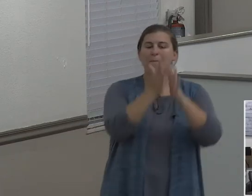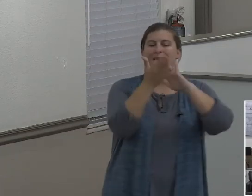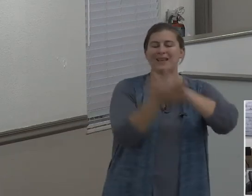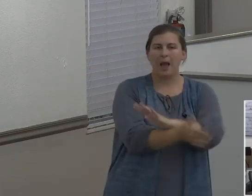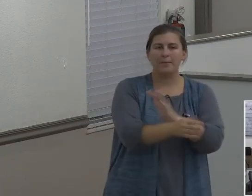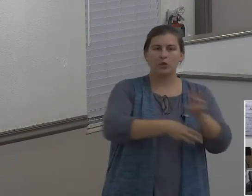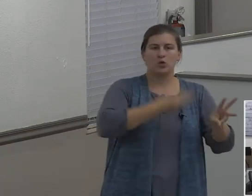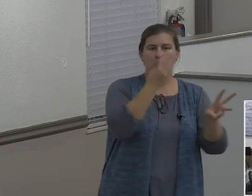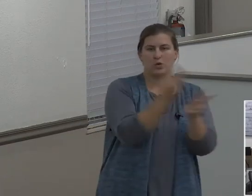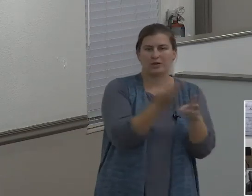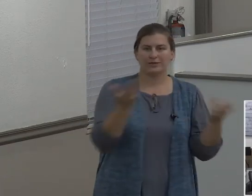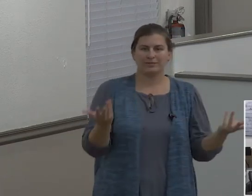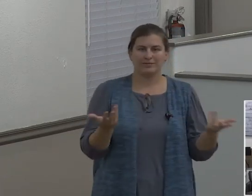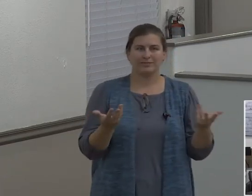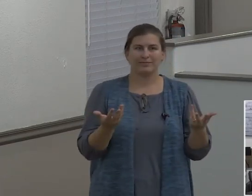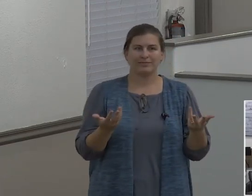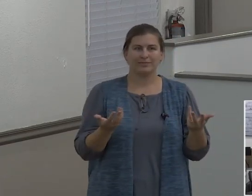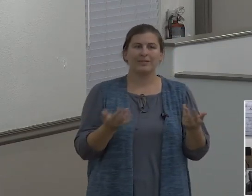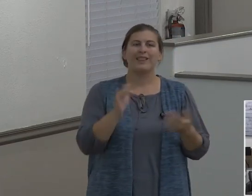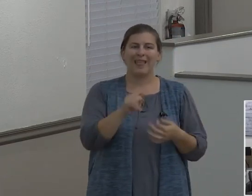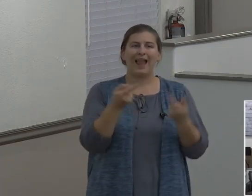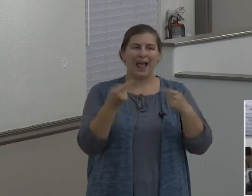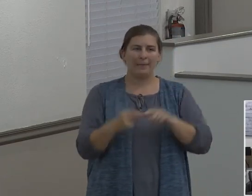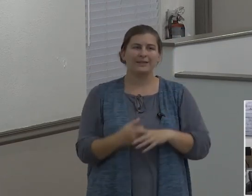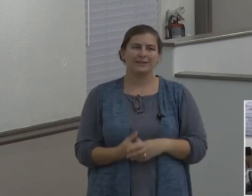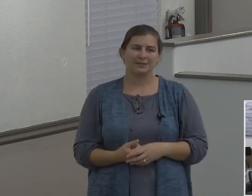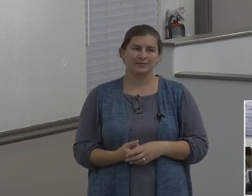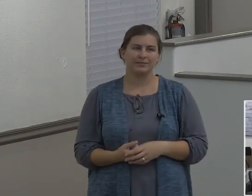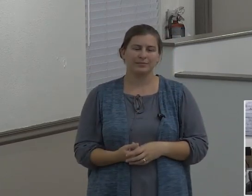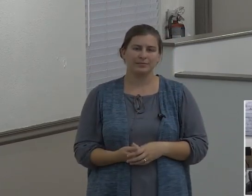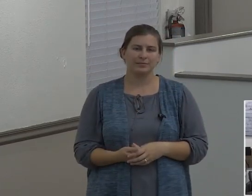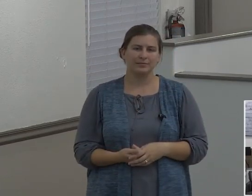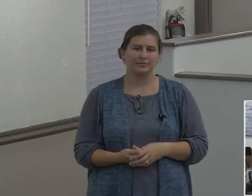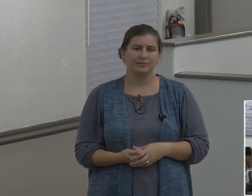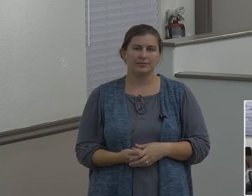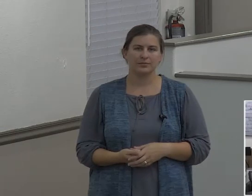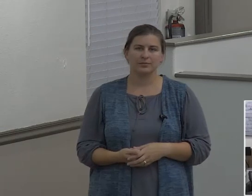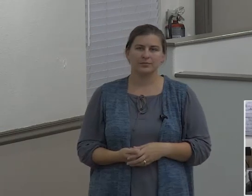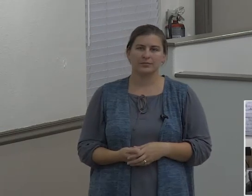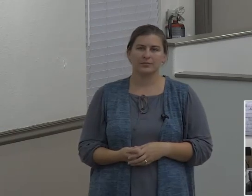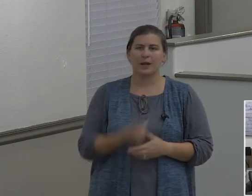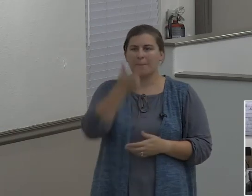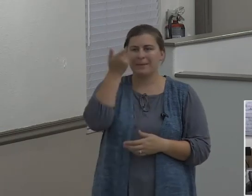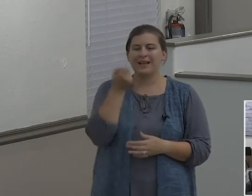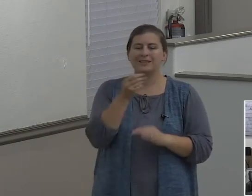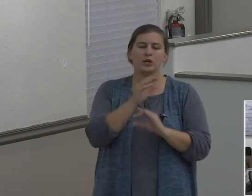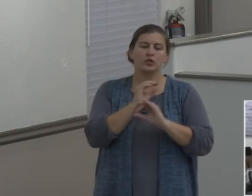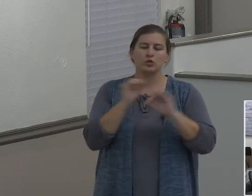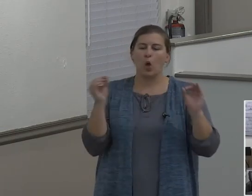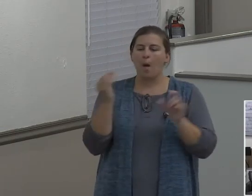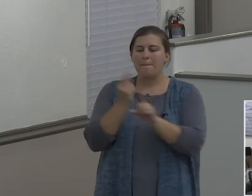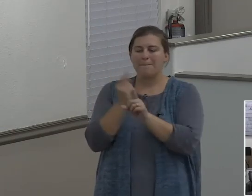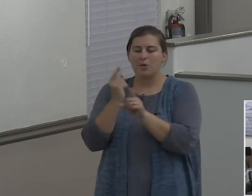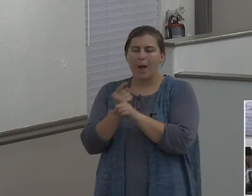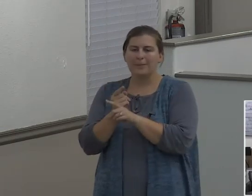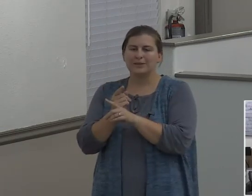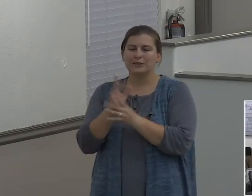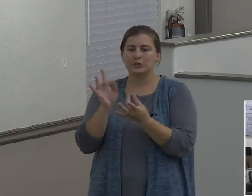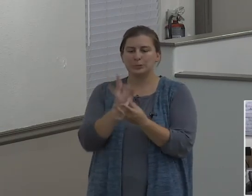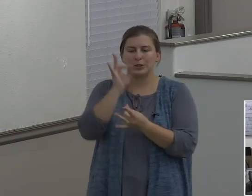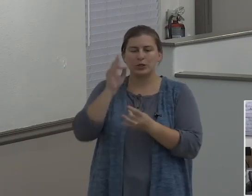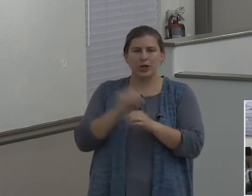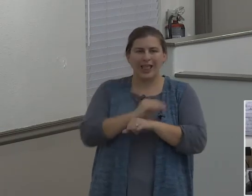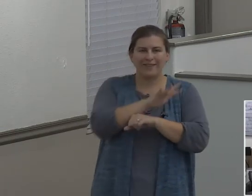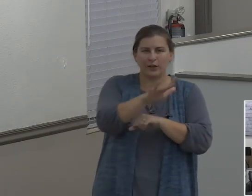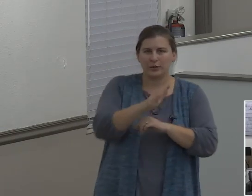That's what happens. Because there's no proper spiritual influence there. You